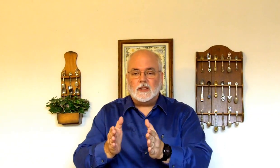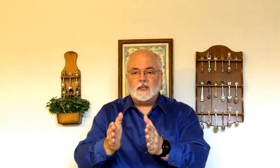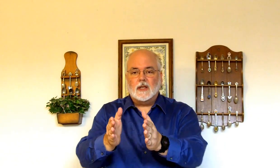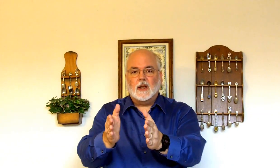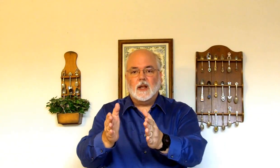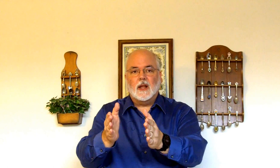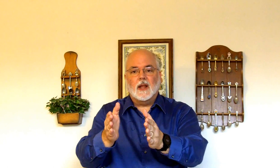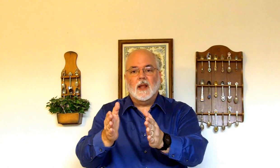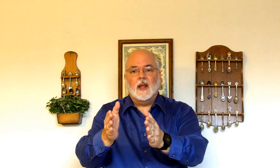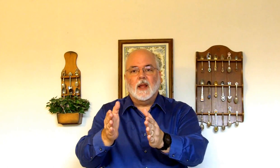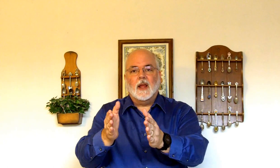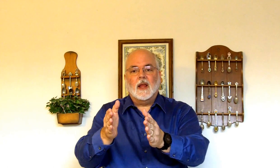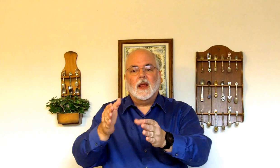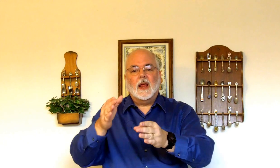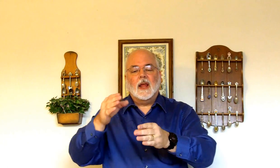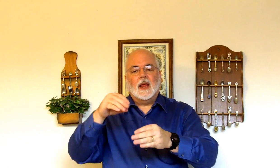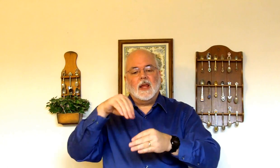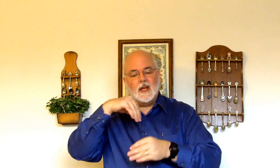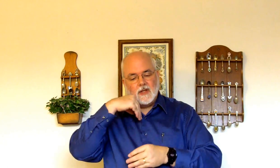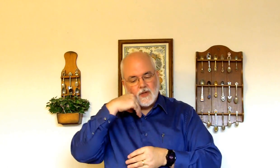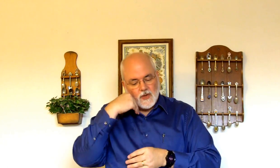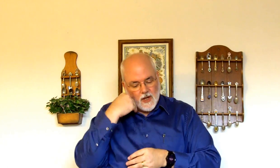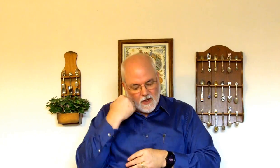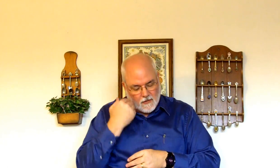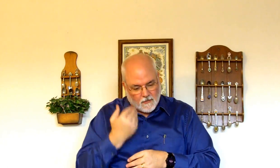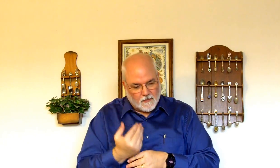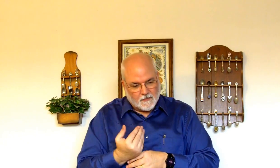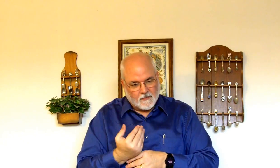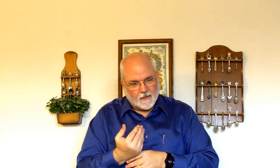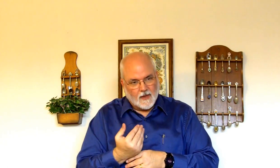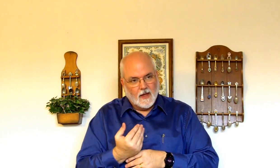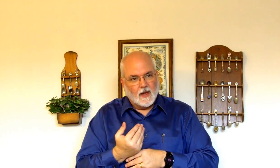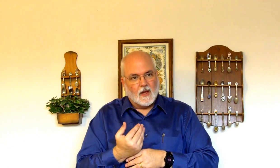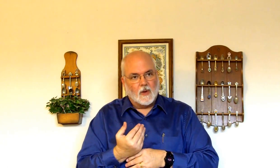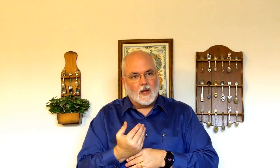in shame. Okay.